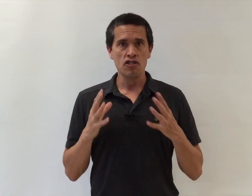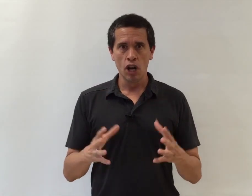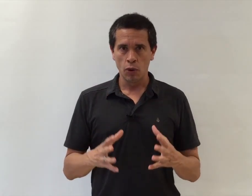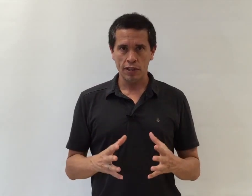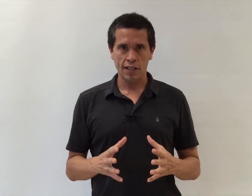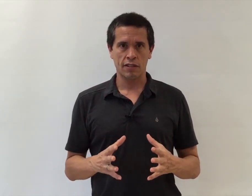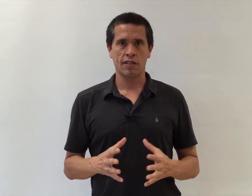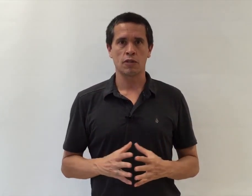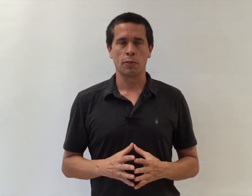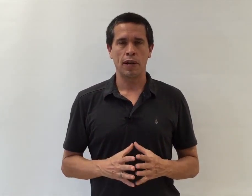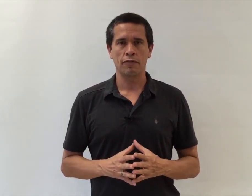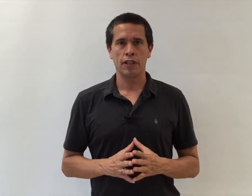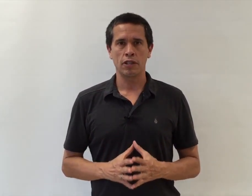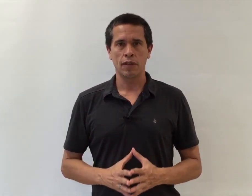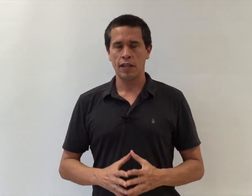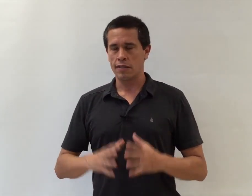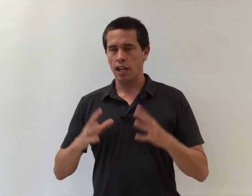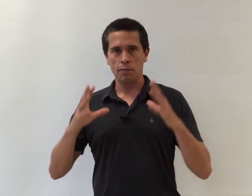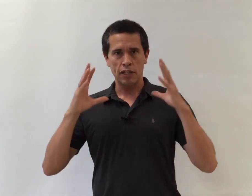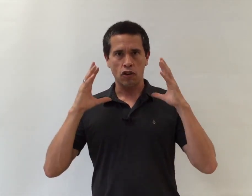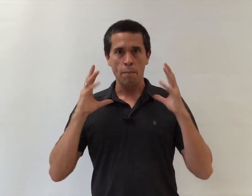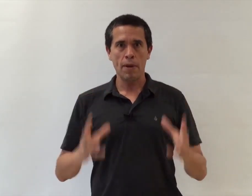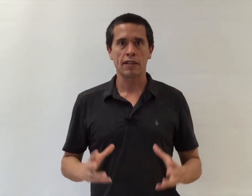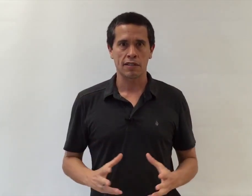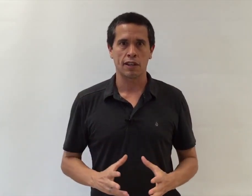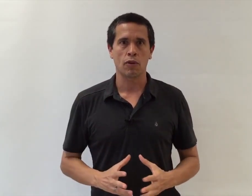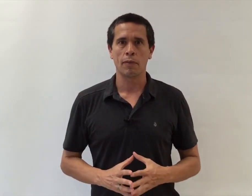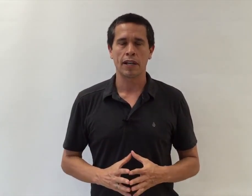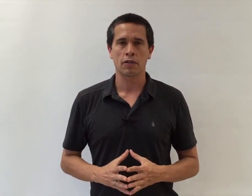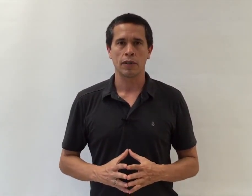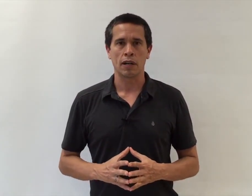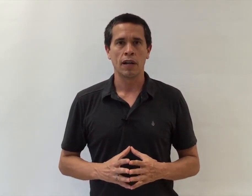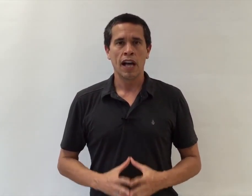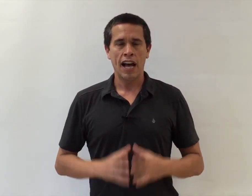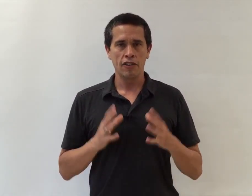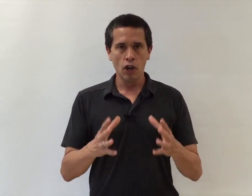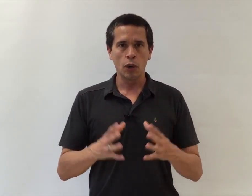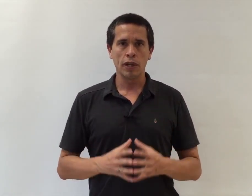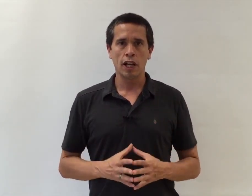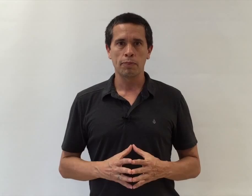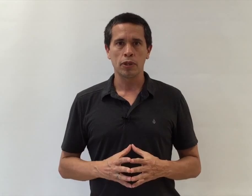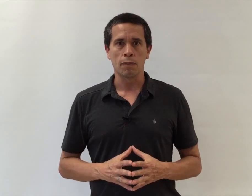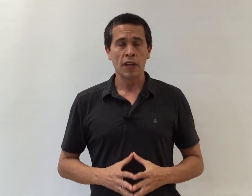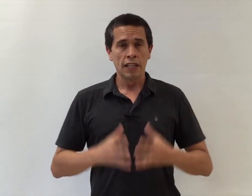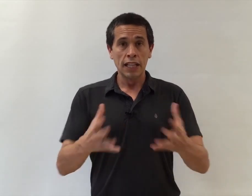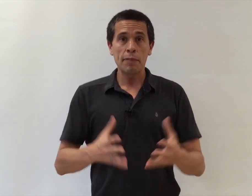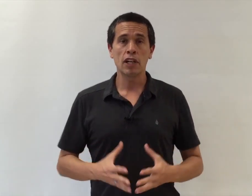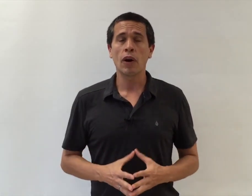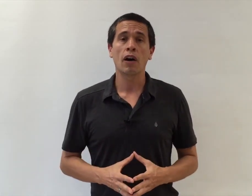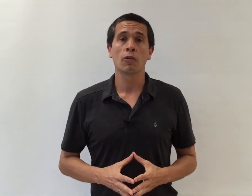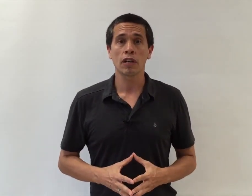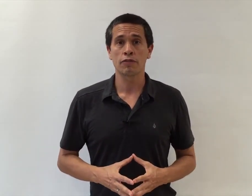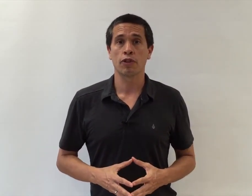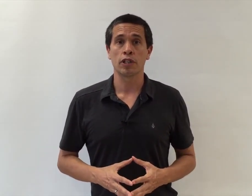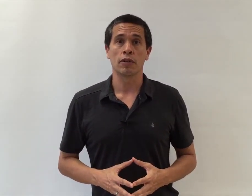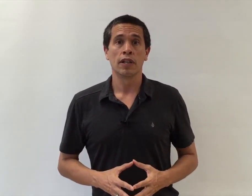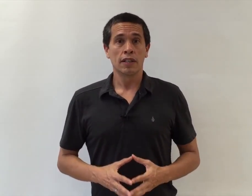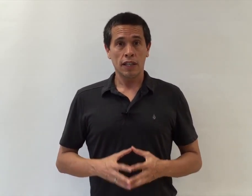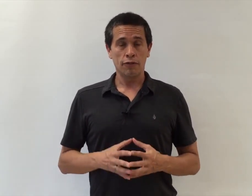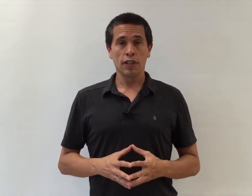know this exercise will benefit you it has helped me tremendously throughout my career I know it will help you let me know how it worked for you if you